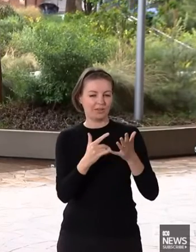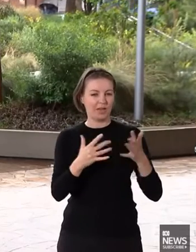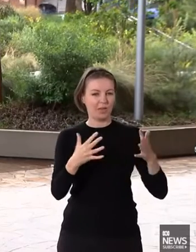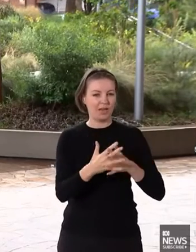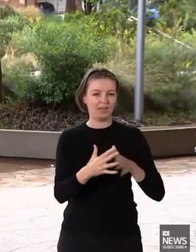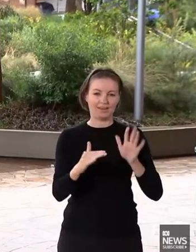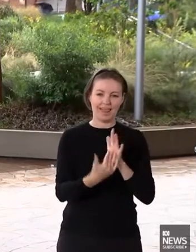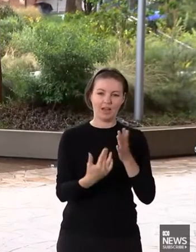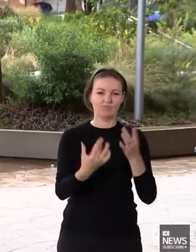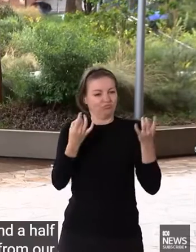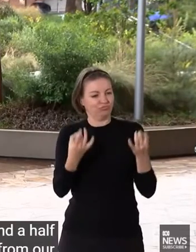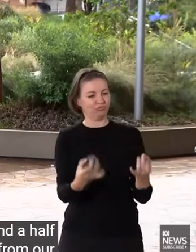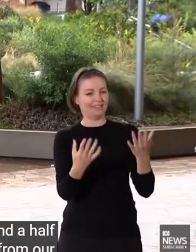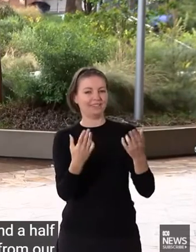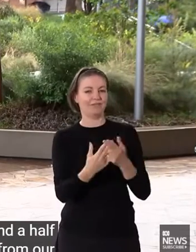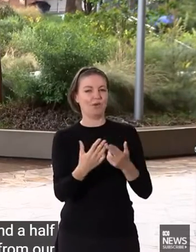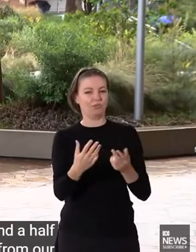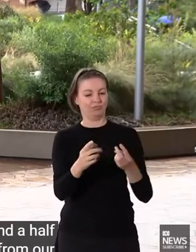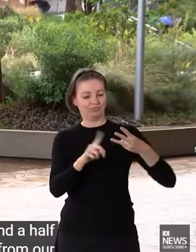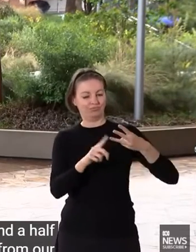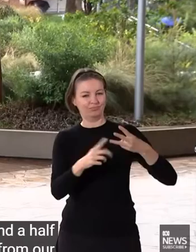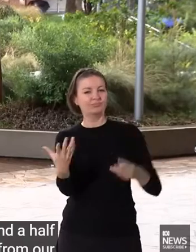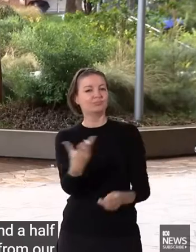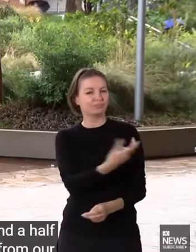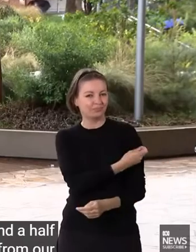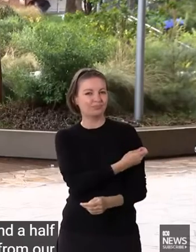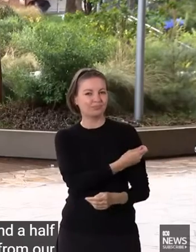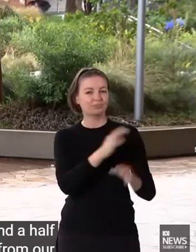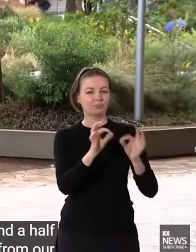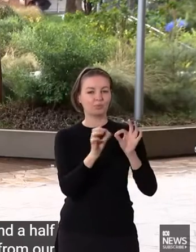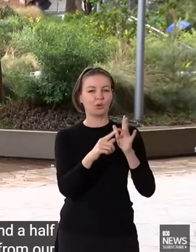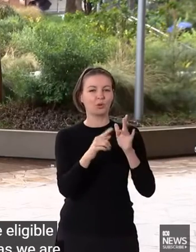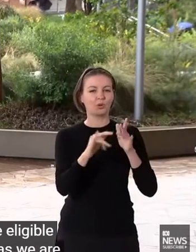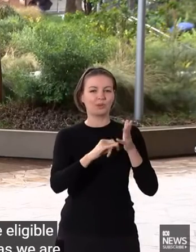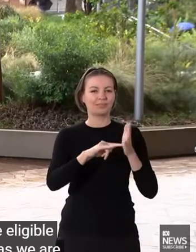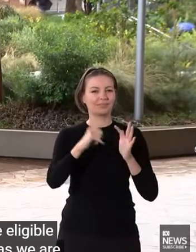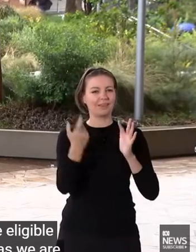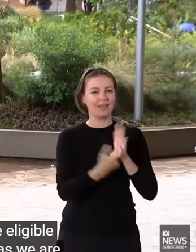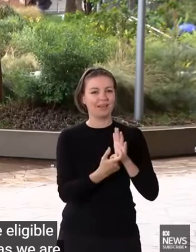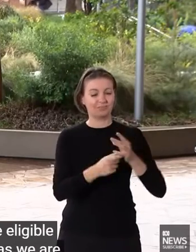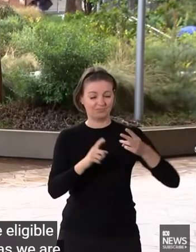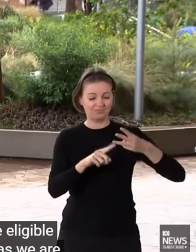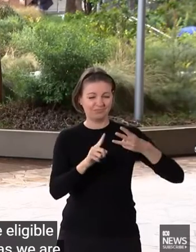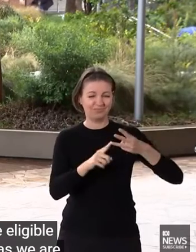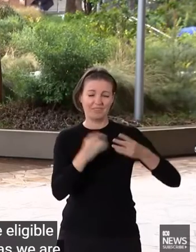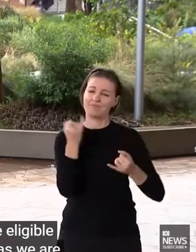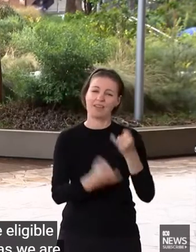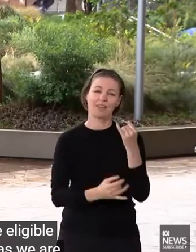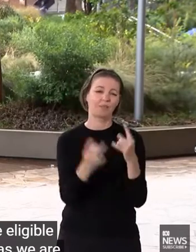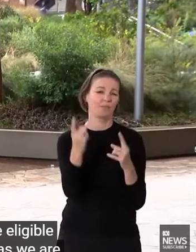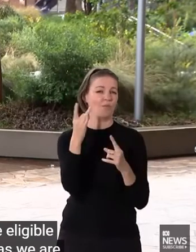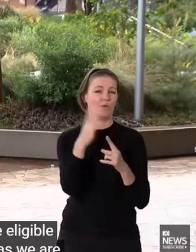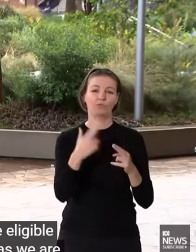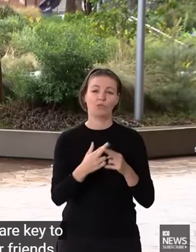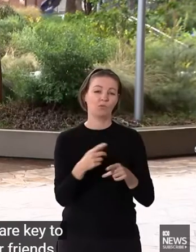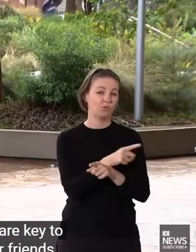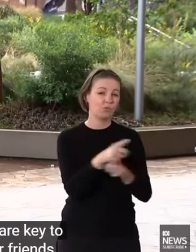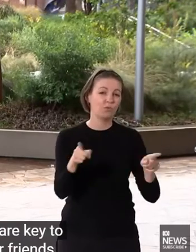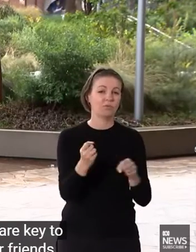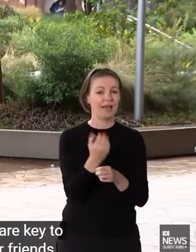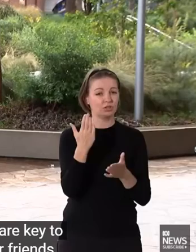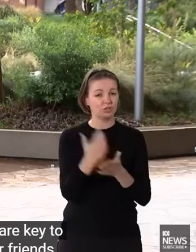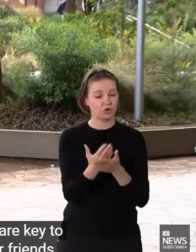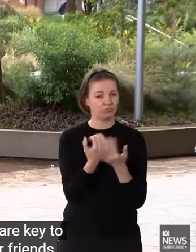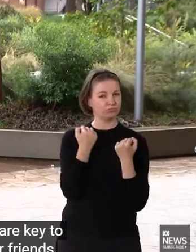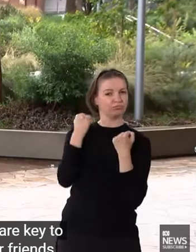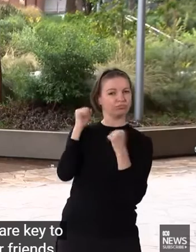for that booster shot. As we are clearly seeing, boosters are key to keeping yourself, your friends and your family